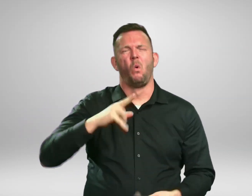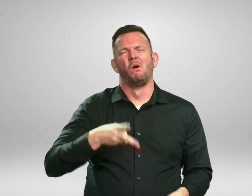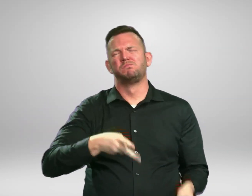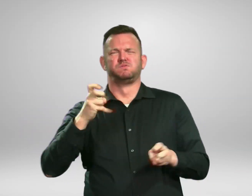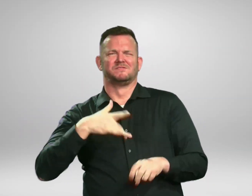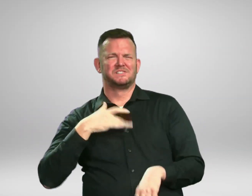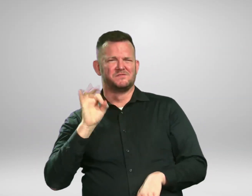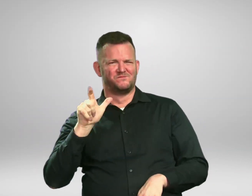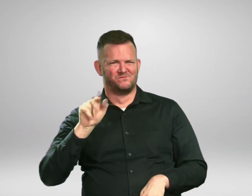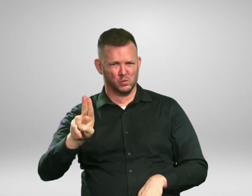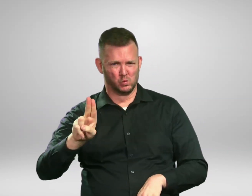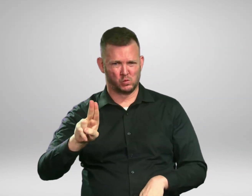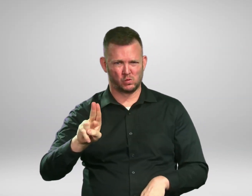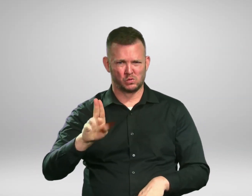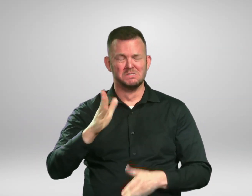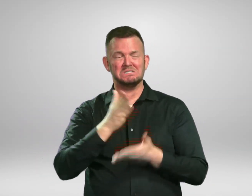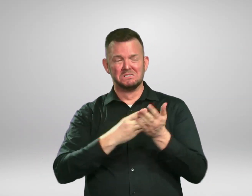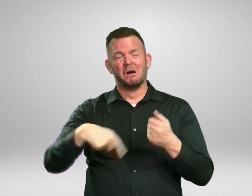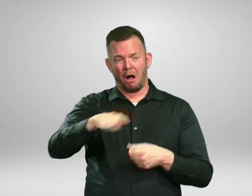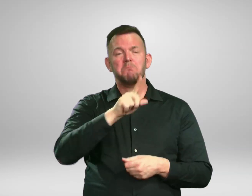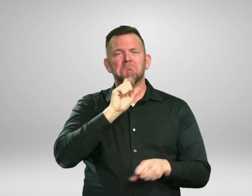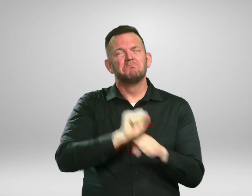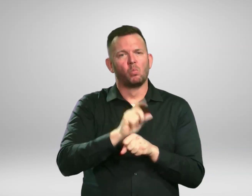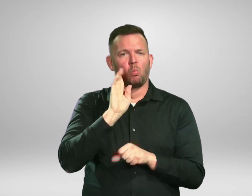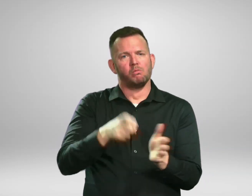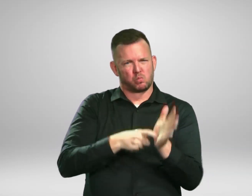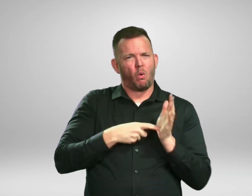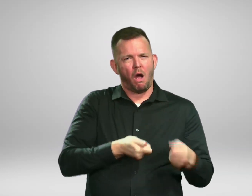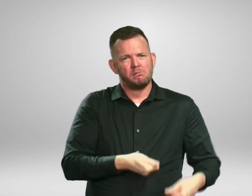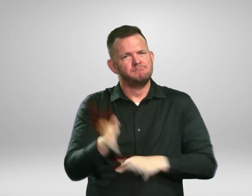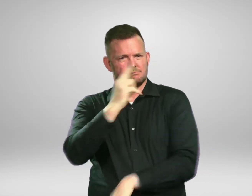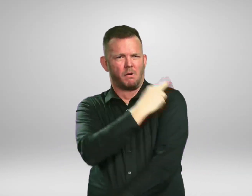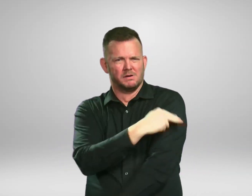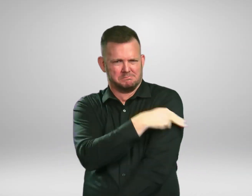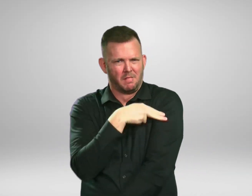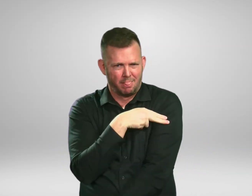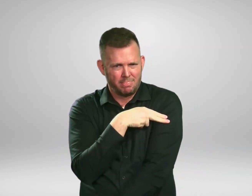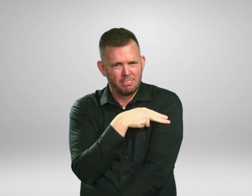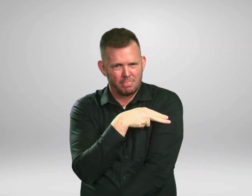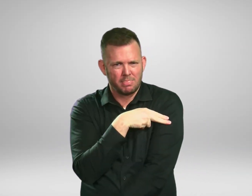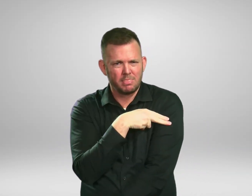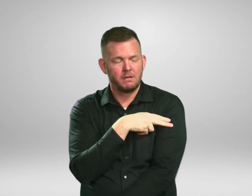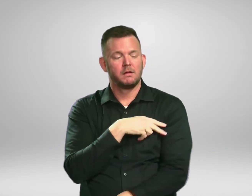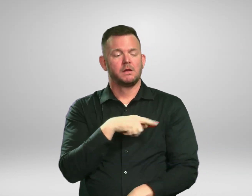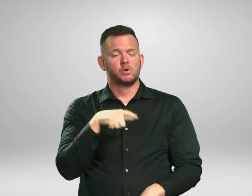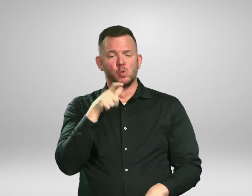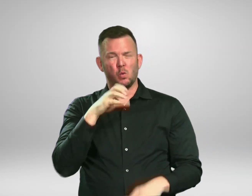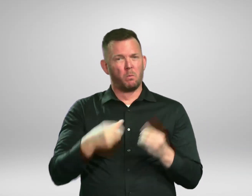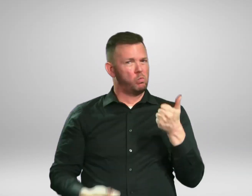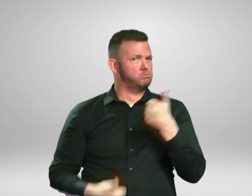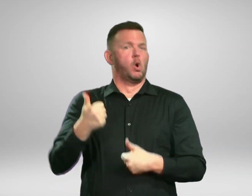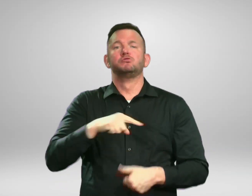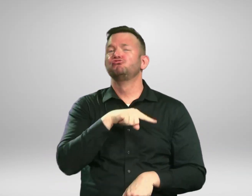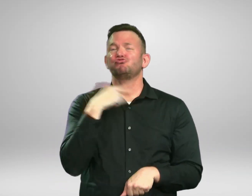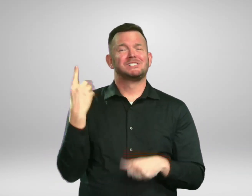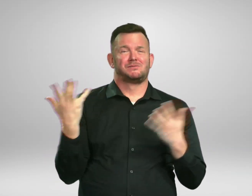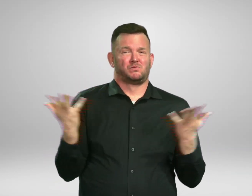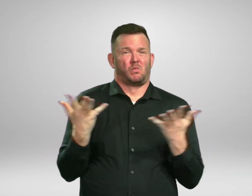will require hospitalization. People who are at the most risk for severe illness are